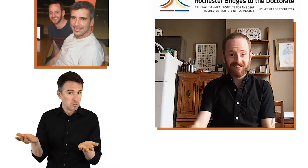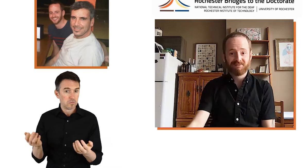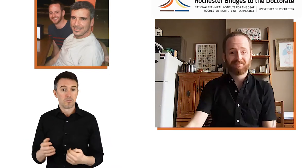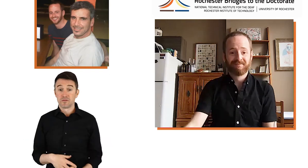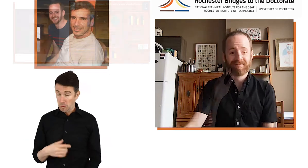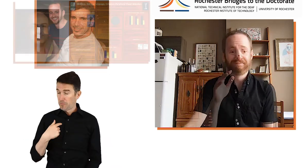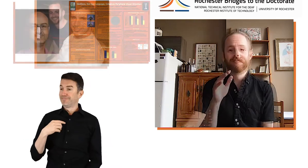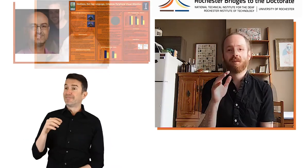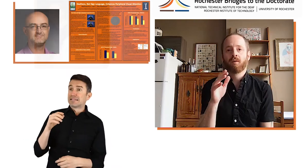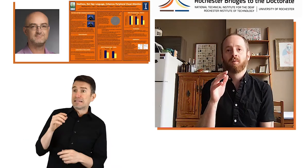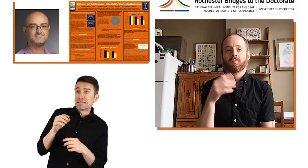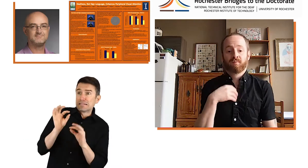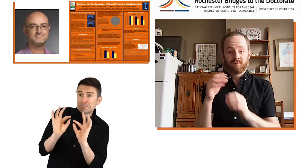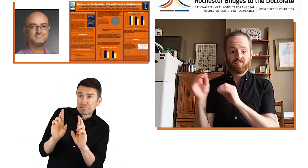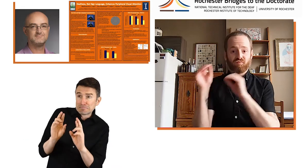applied and got it.